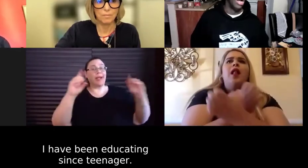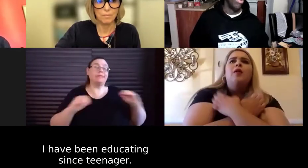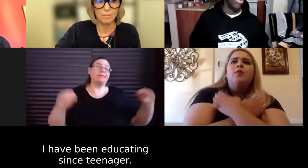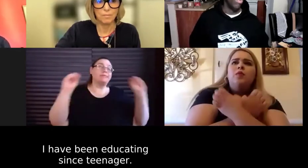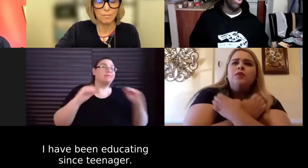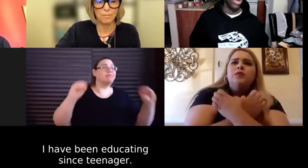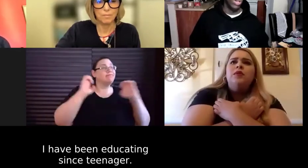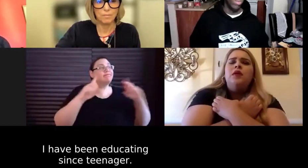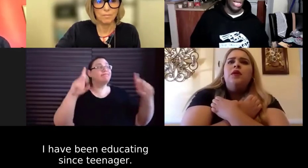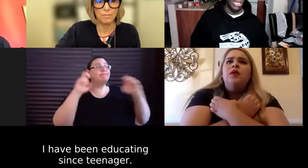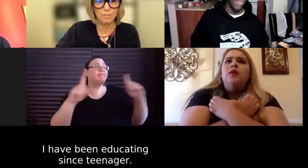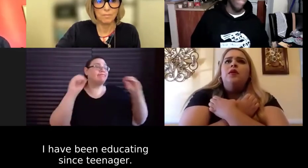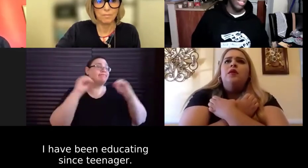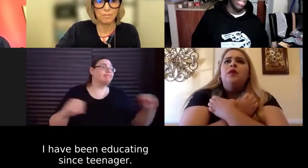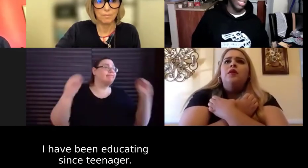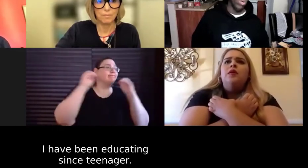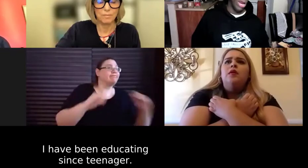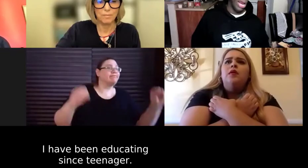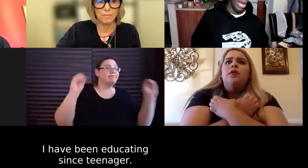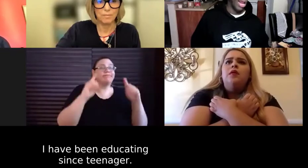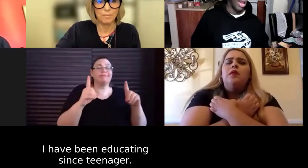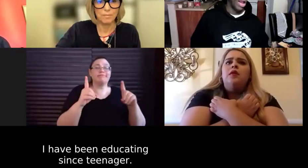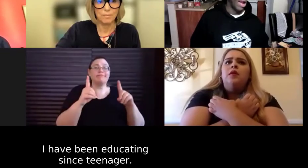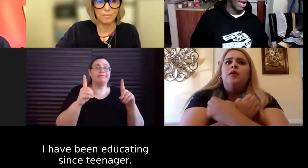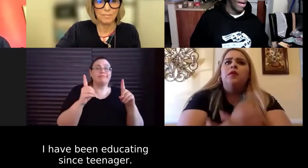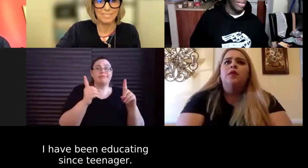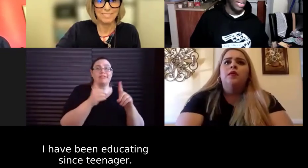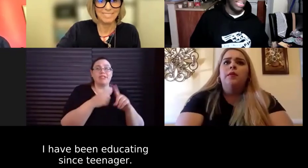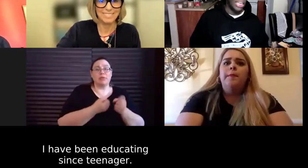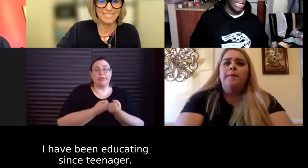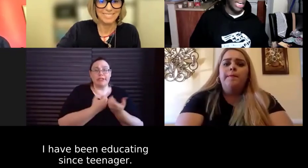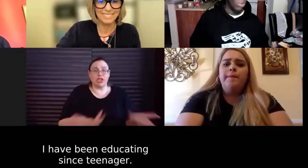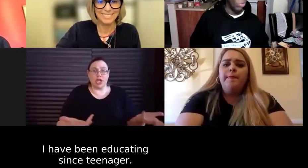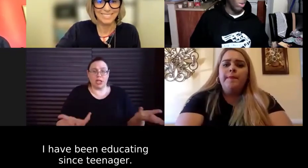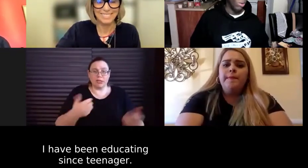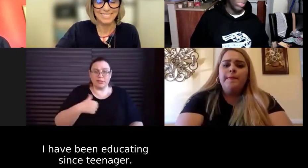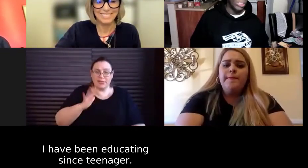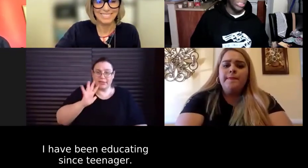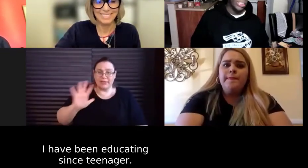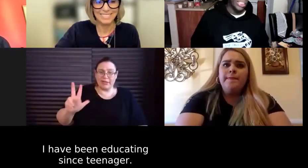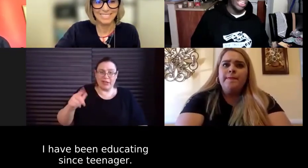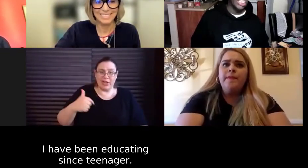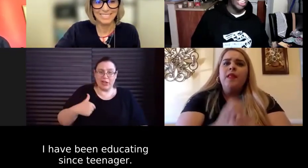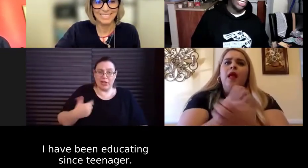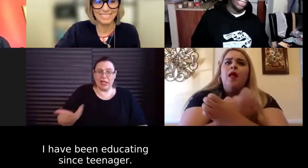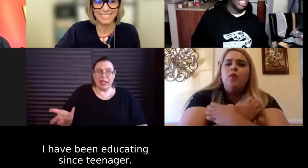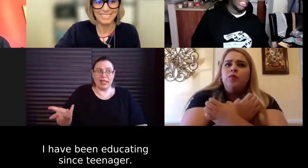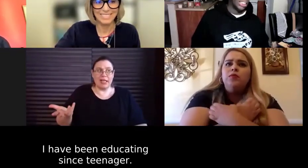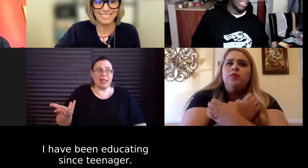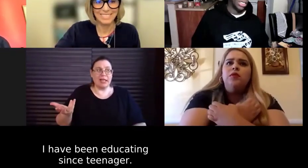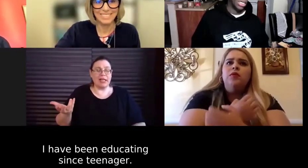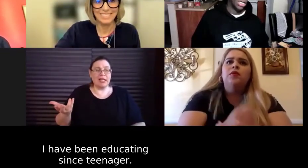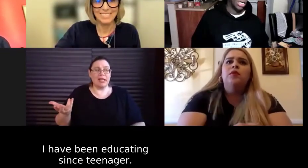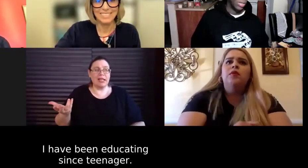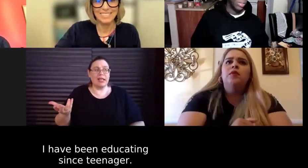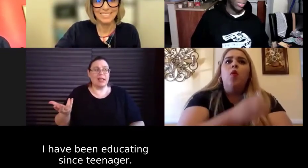until we're blue in the face. I'm 53. I've been educating people since I was a teen teenager.